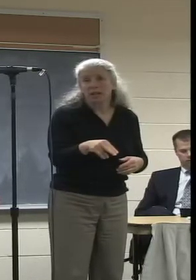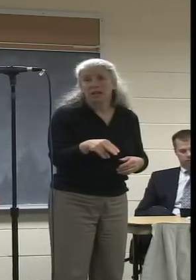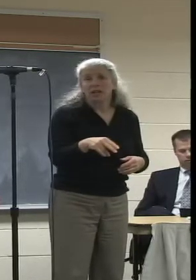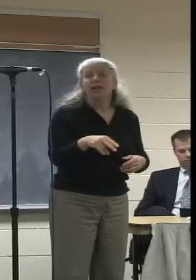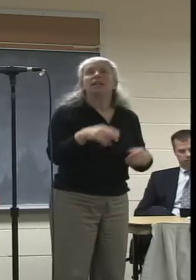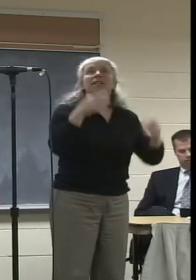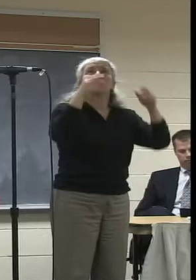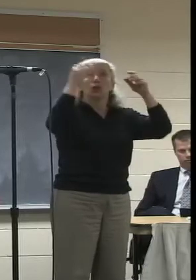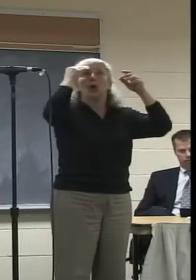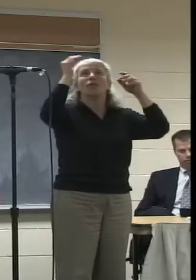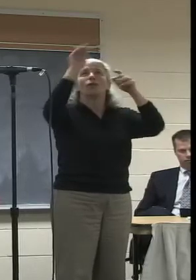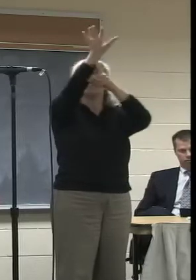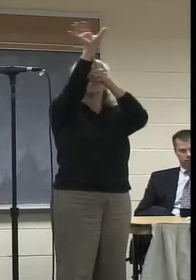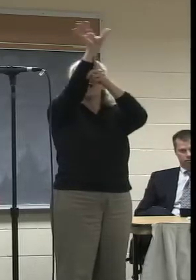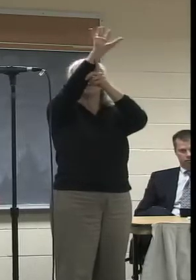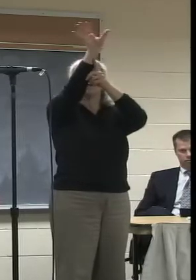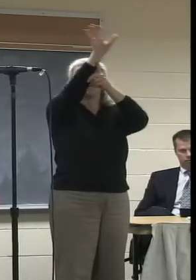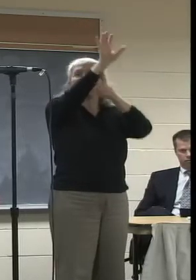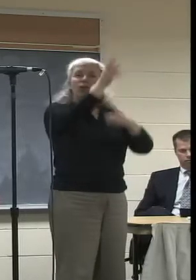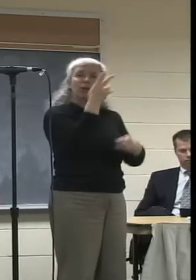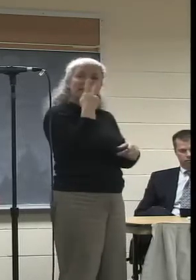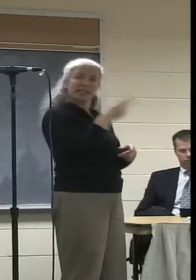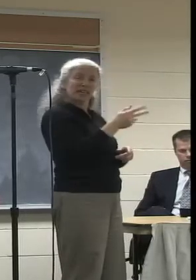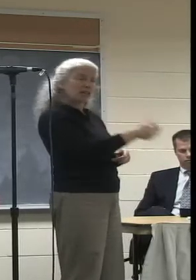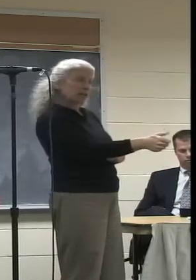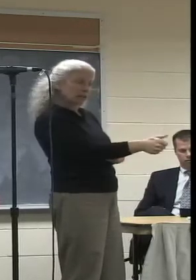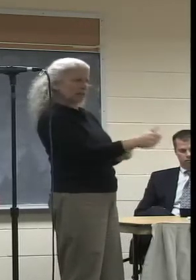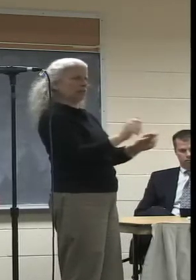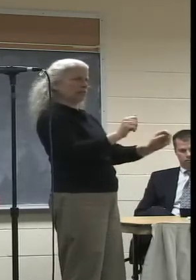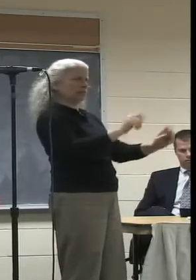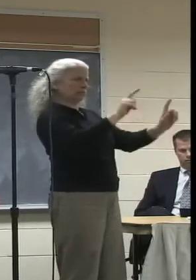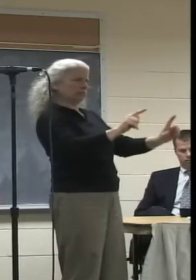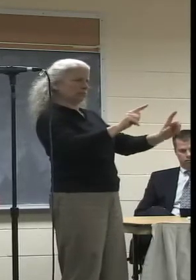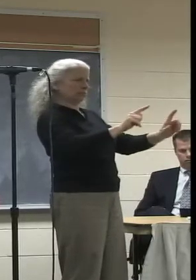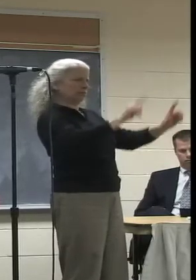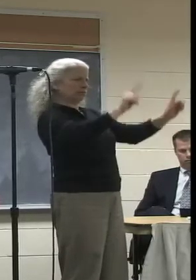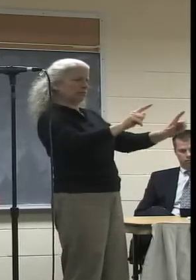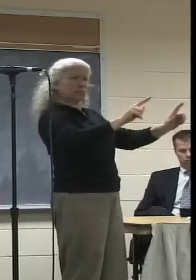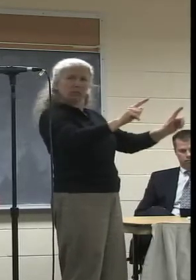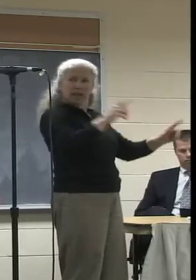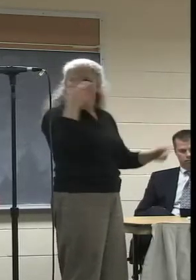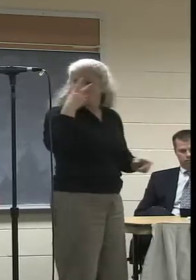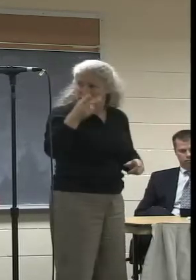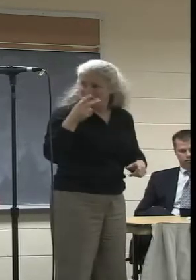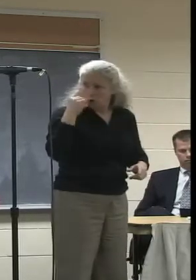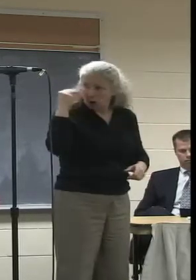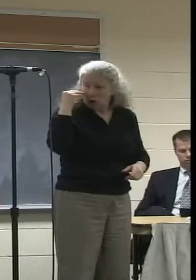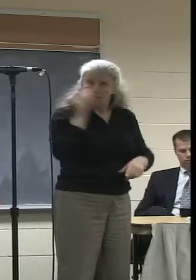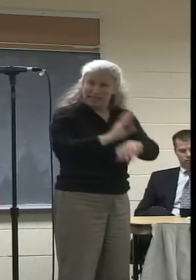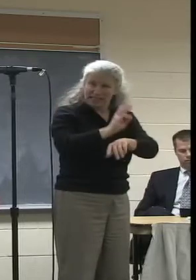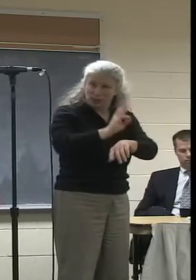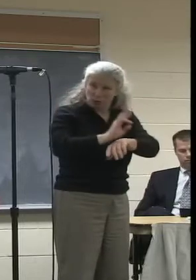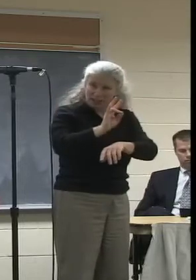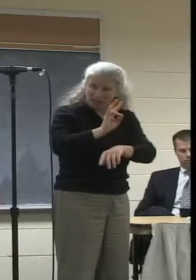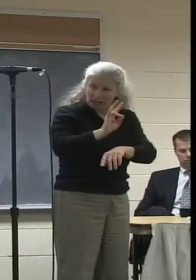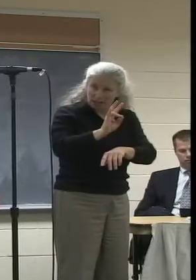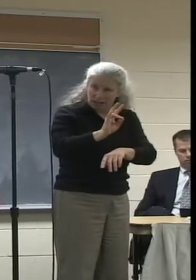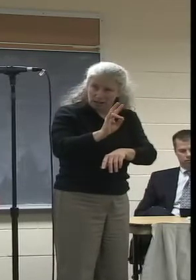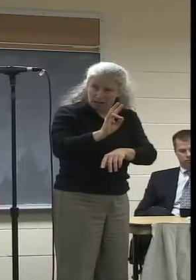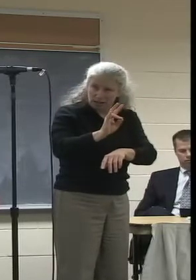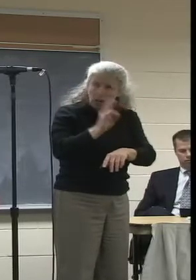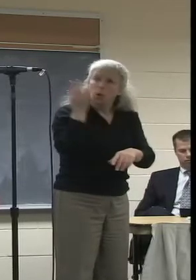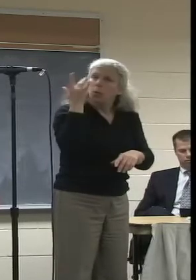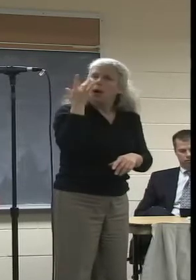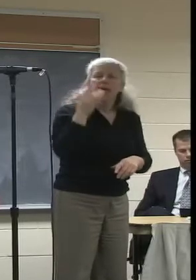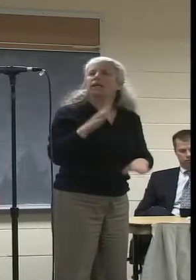a jitter. I'm sure if you have Comcast at home sometimes you've seen that. Usually about 6 or 7 o'clock. And I think it's because they haven't